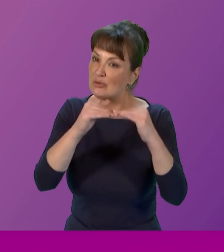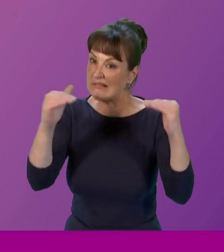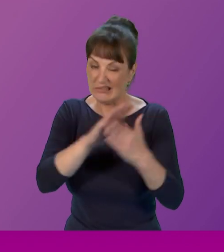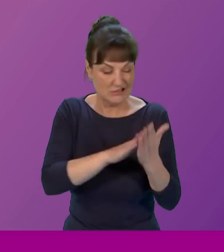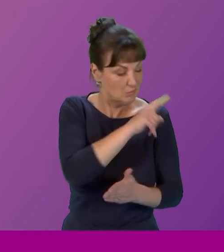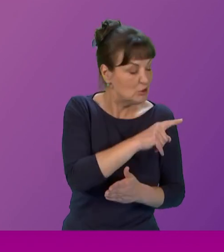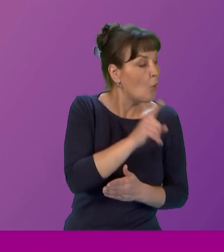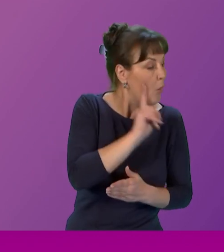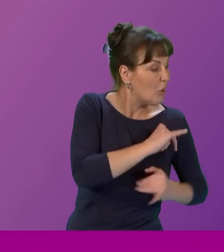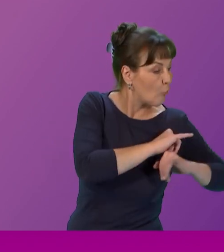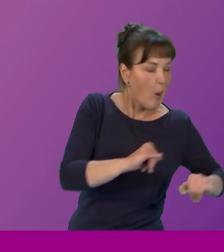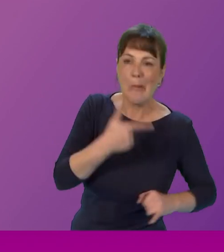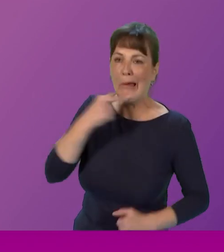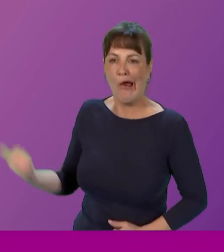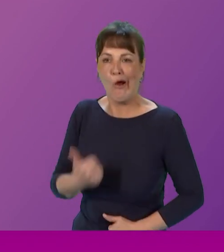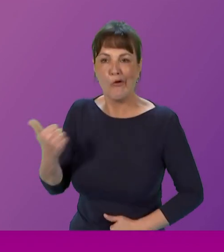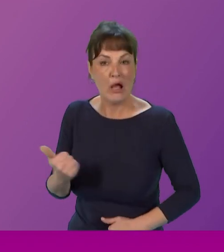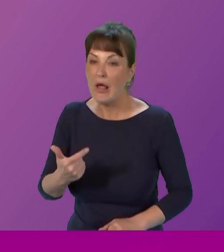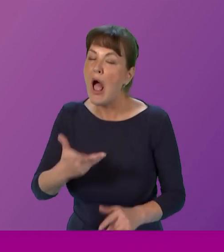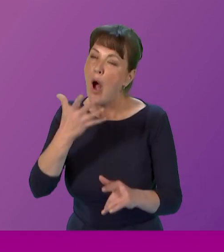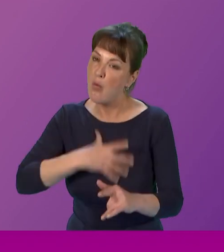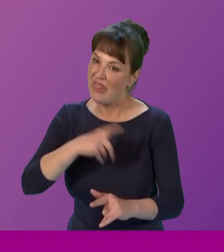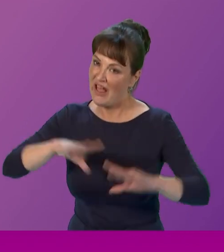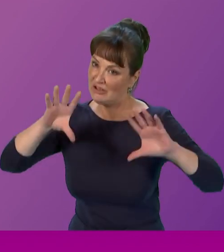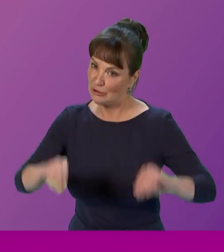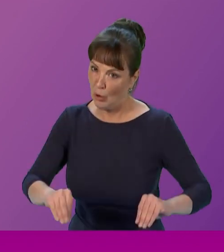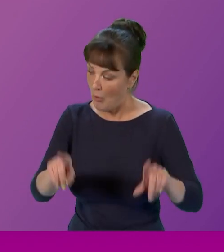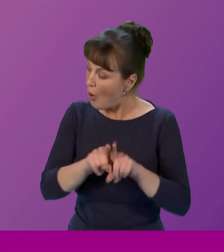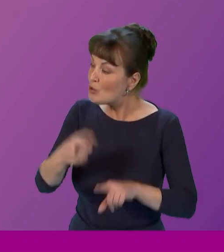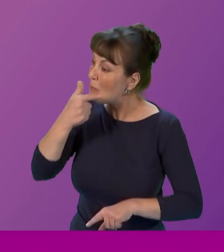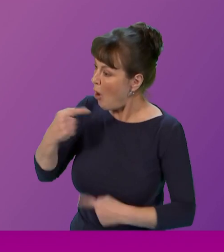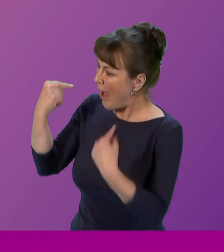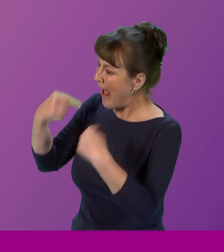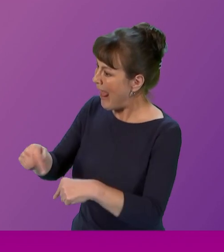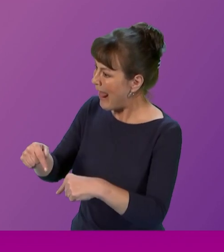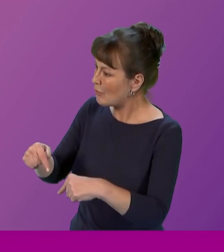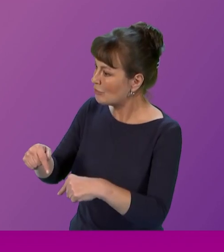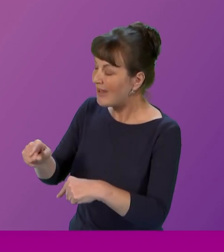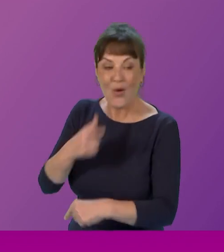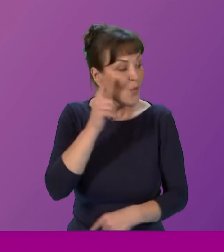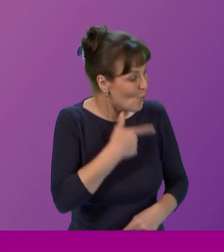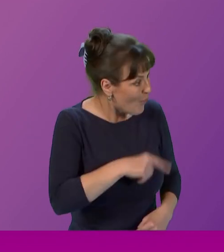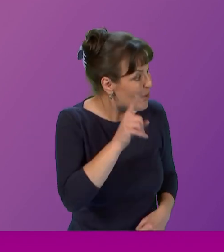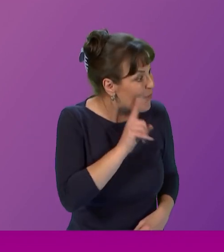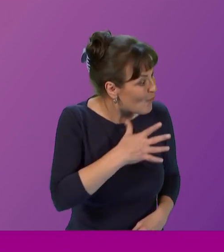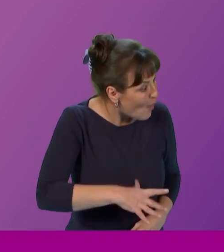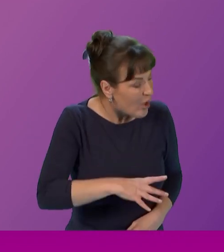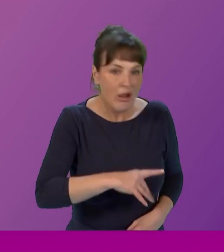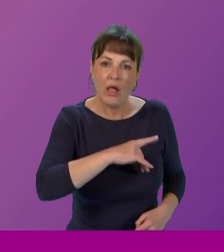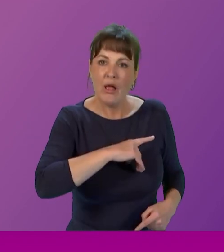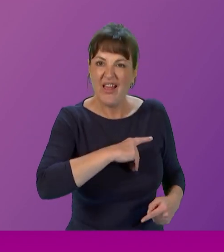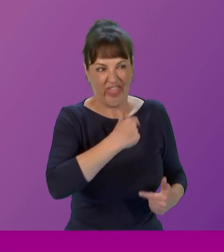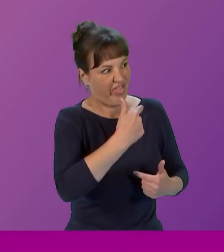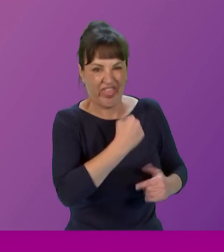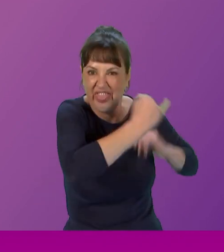a girl says or does isn't more likely to be ridiculed than the actions of boys I hope that if a girl behaves more sits quietly